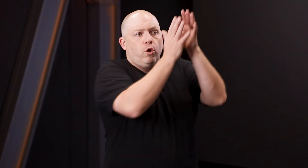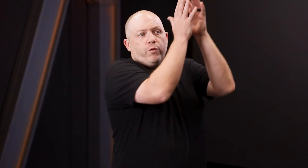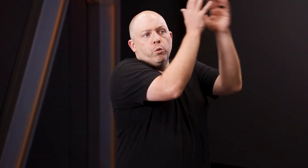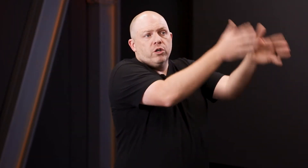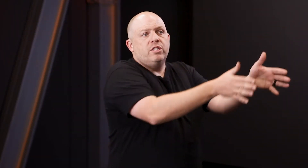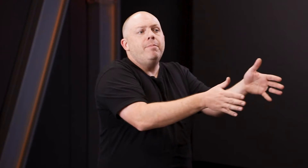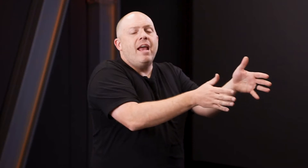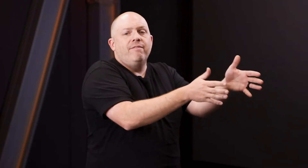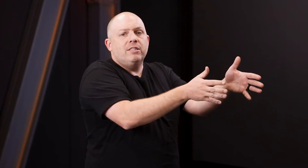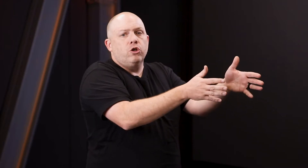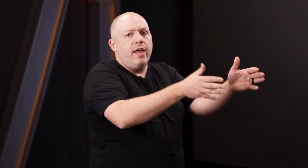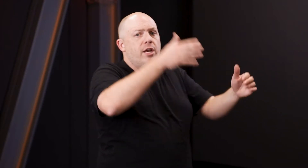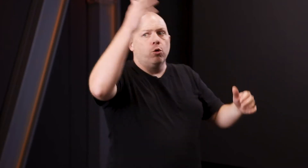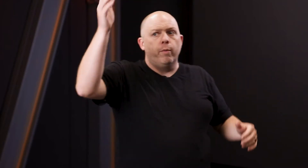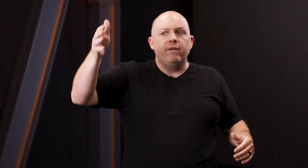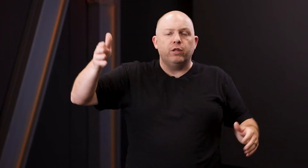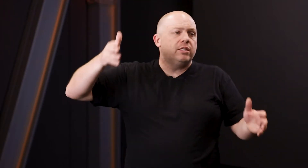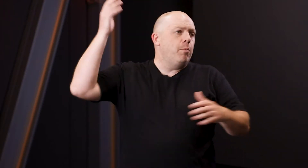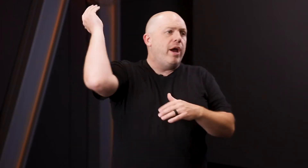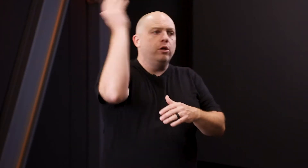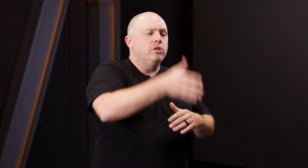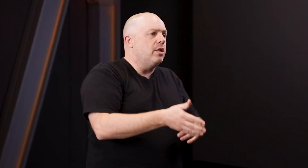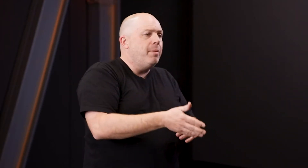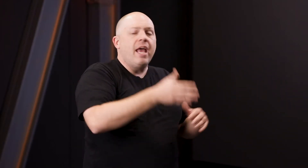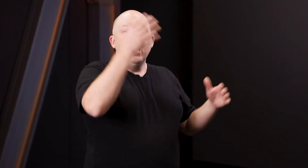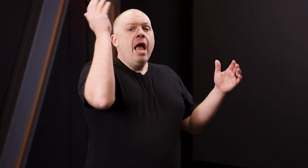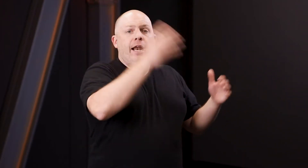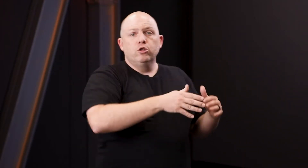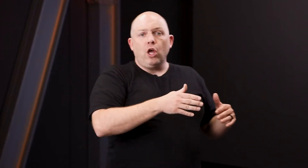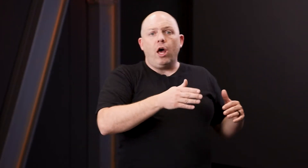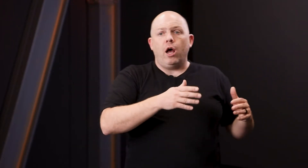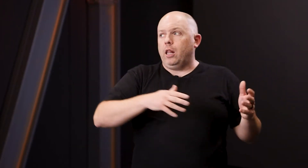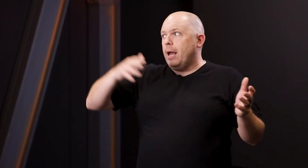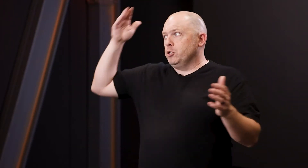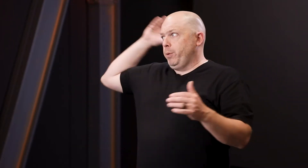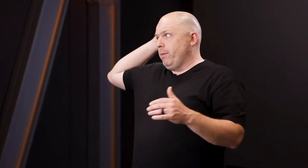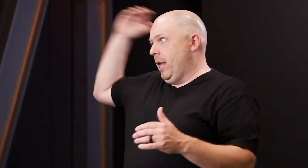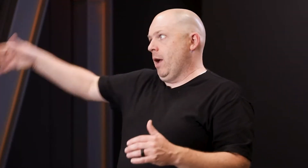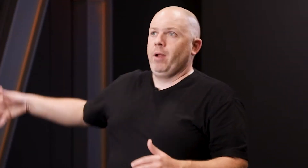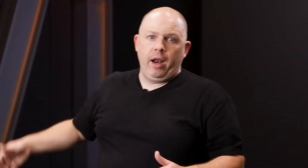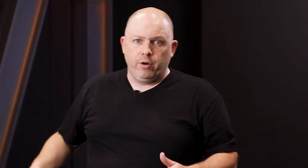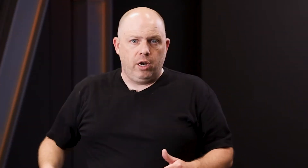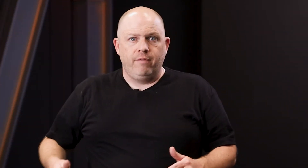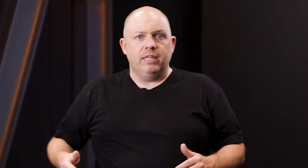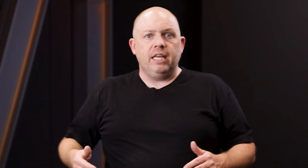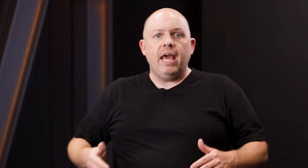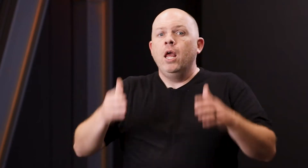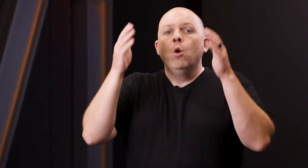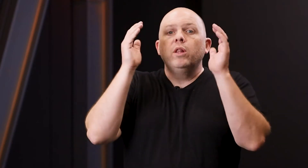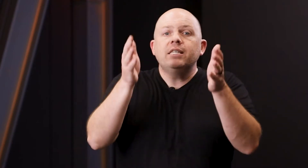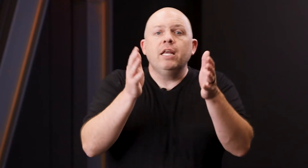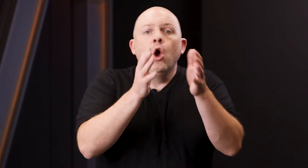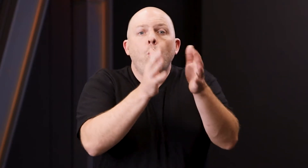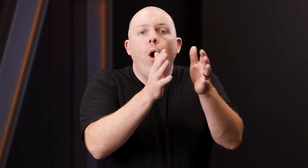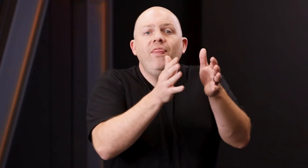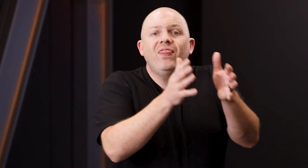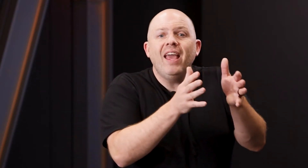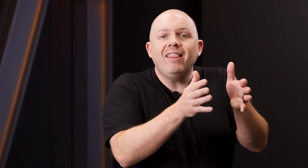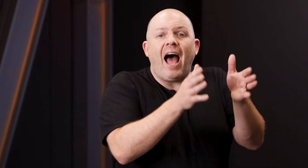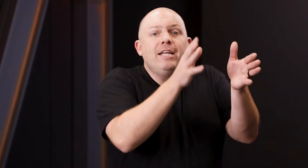So if you were a someday investor, then you were waiting for the someday and you saw it, I'll collapse. You're probably like, I'm not ever gonna invest again. Well, listen, one thing that I